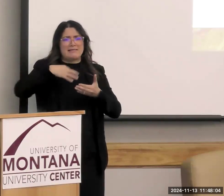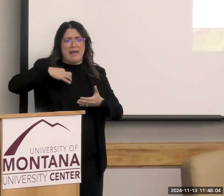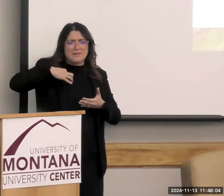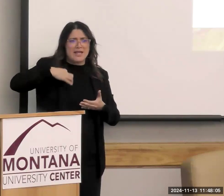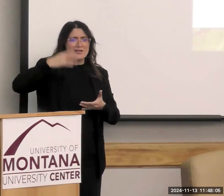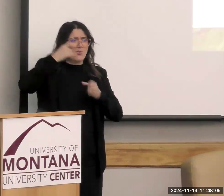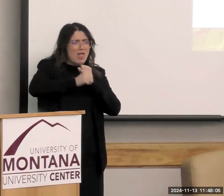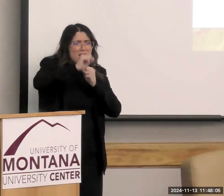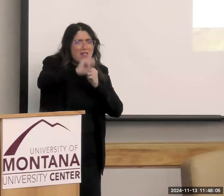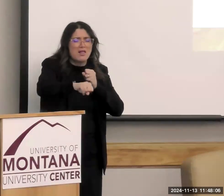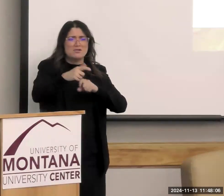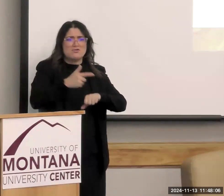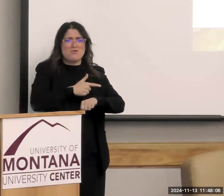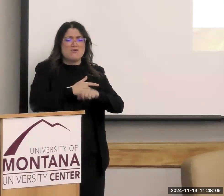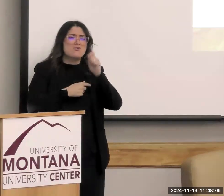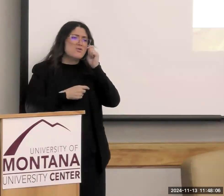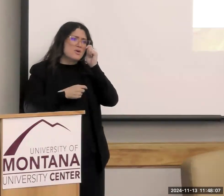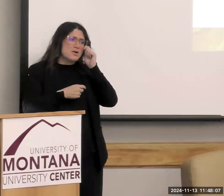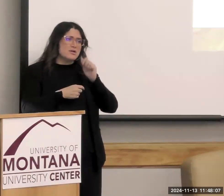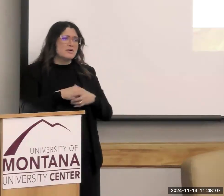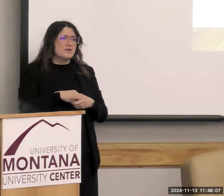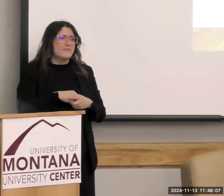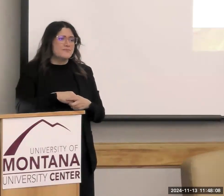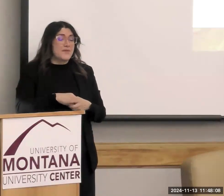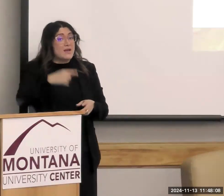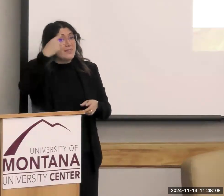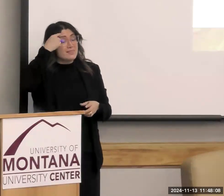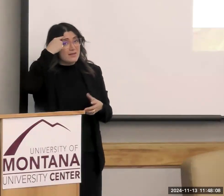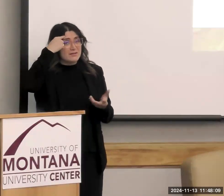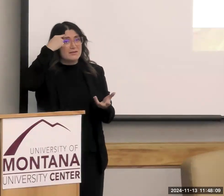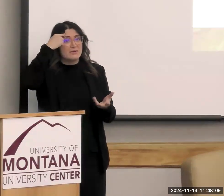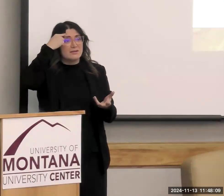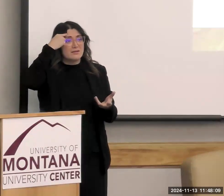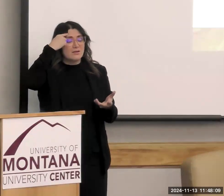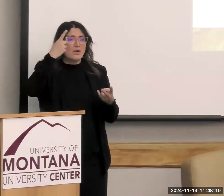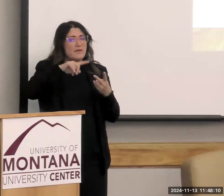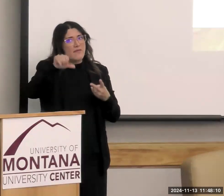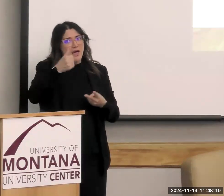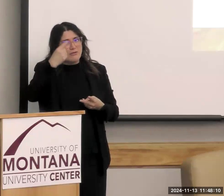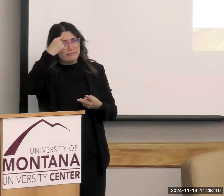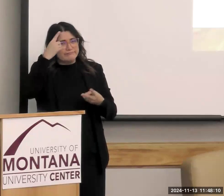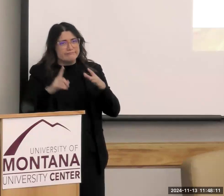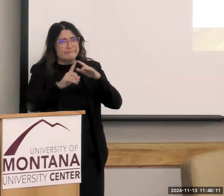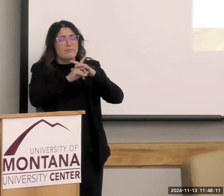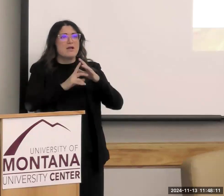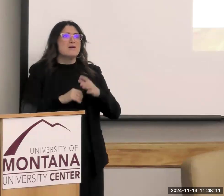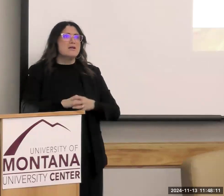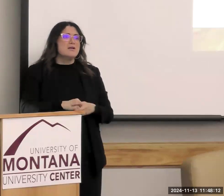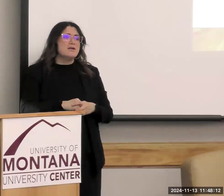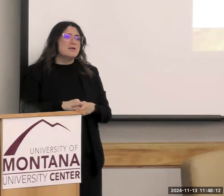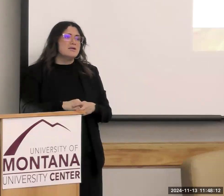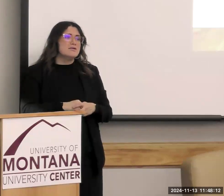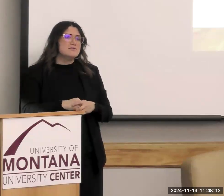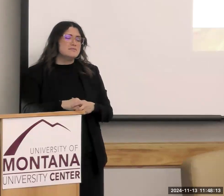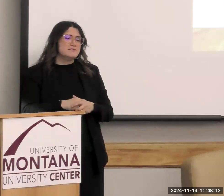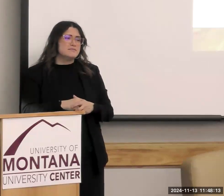long. And I think something, the other thing I was thinking is when